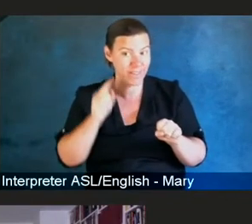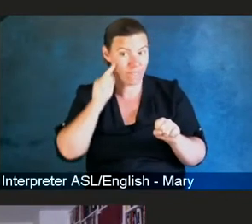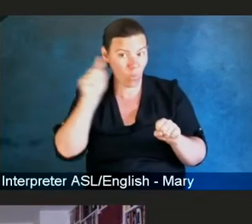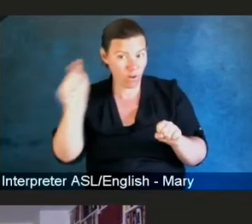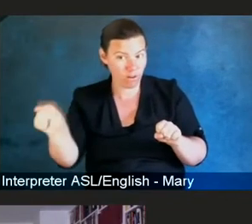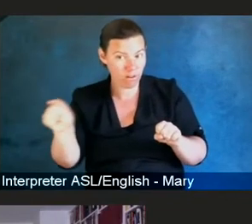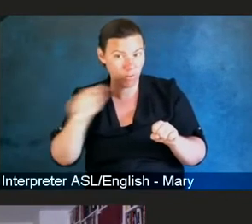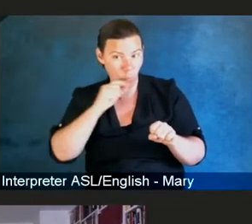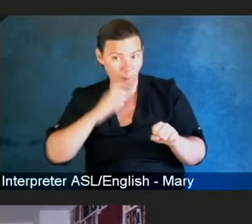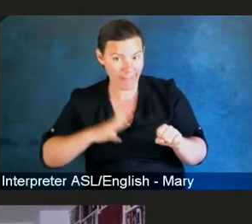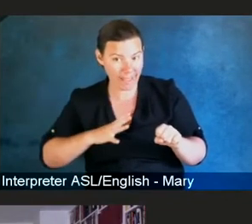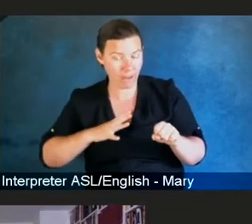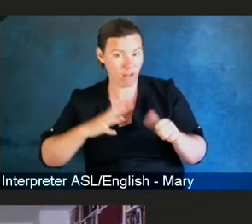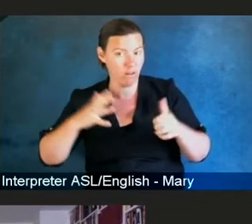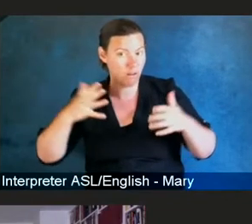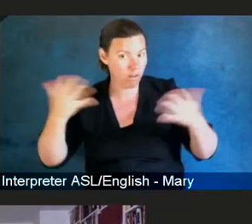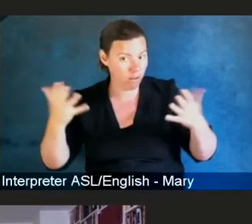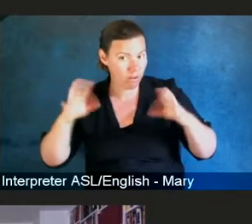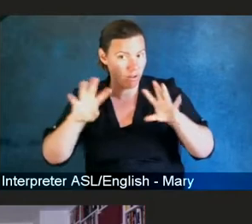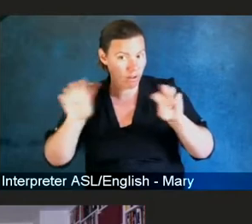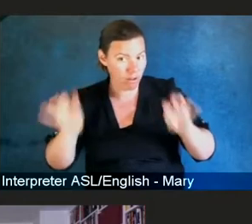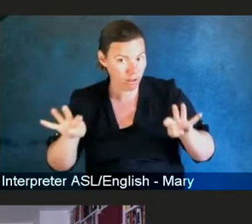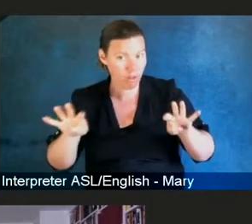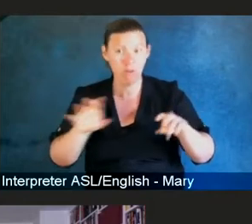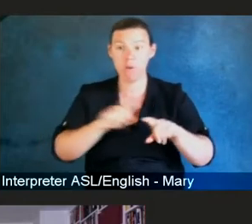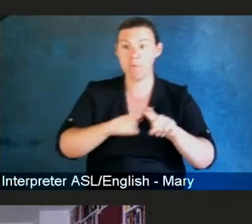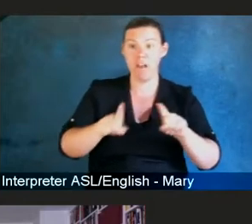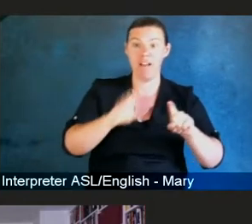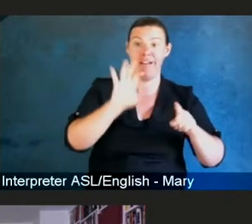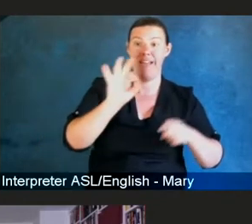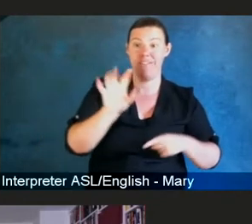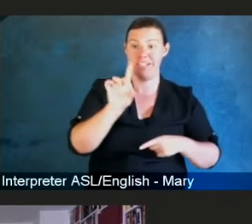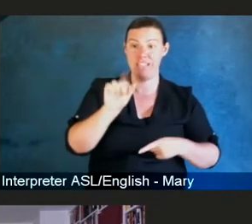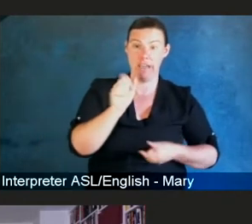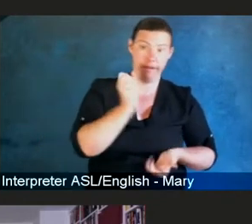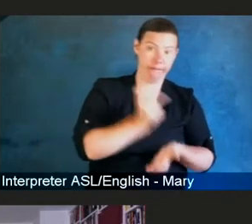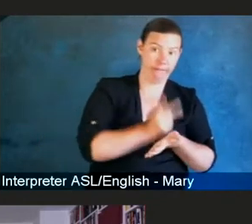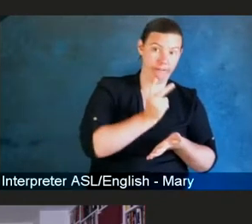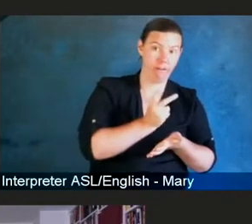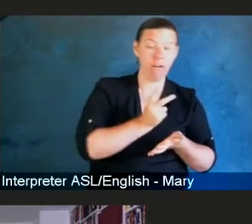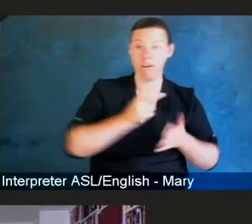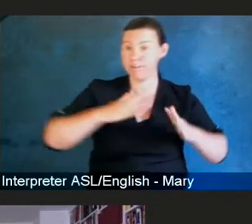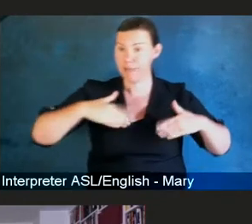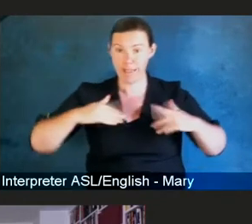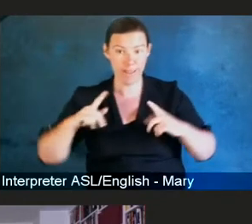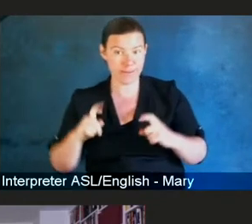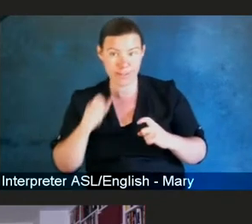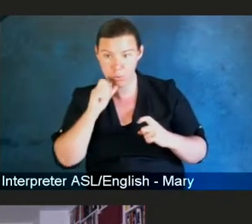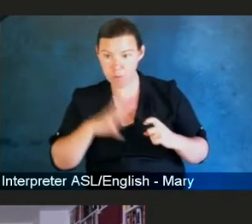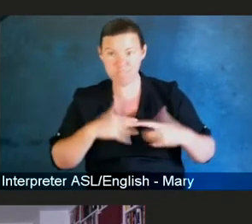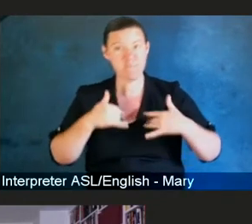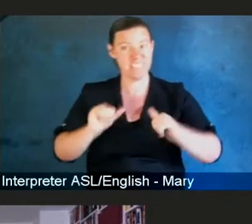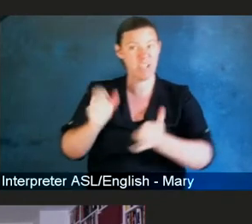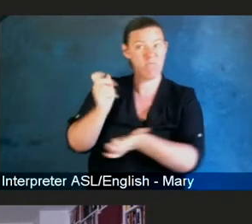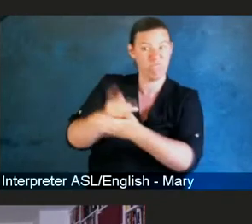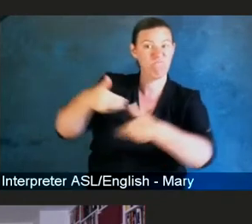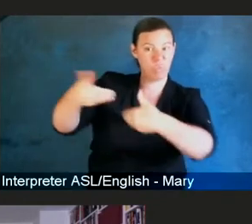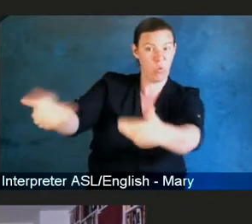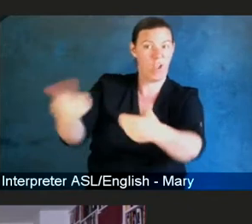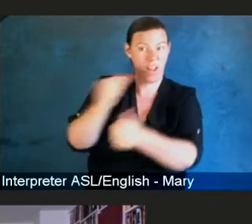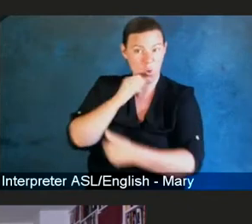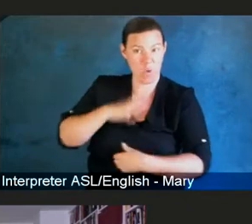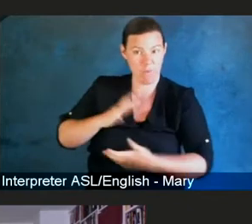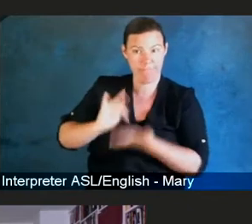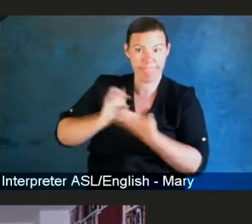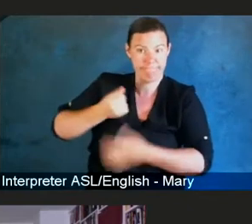gave the push to get more minorities and women involved. NIH launched a guideline